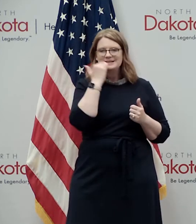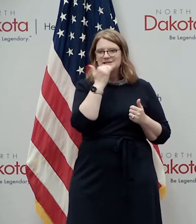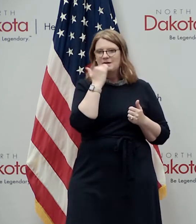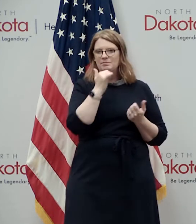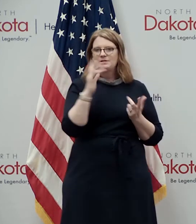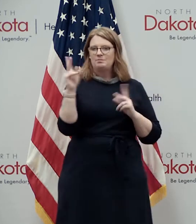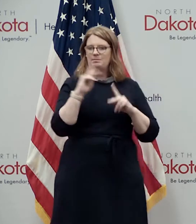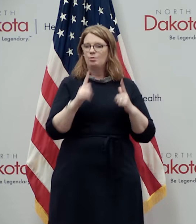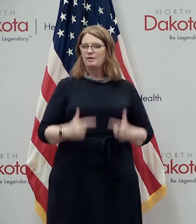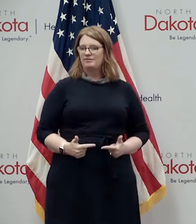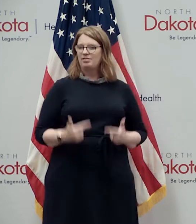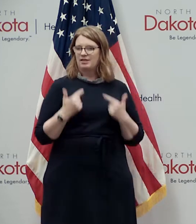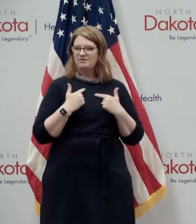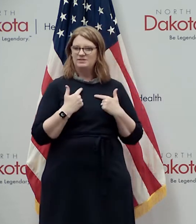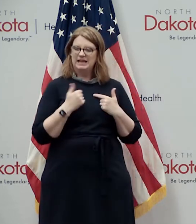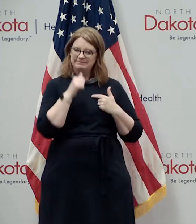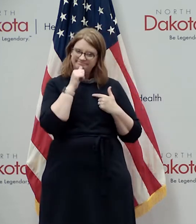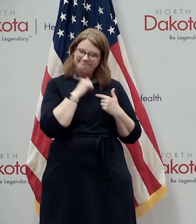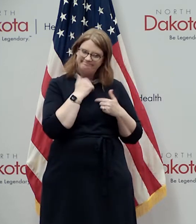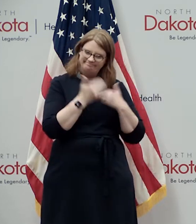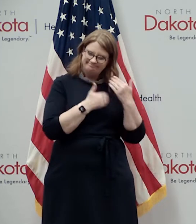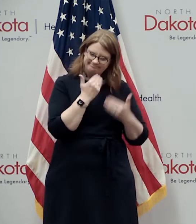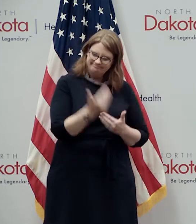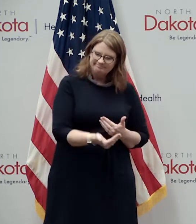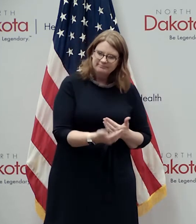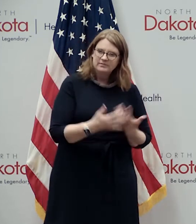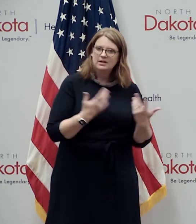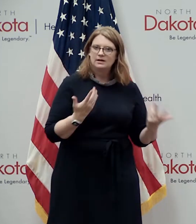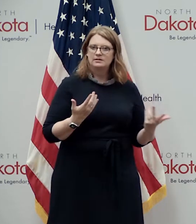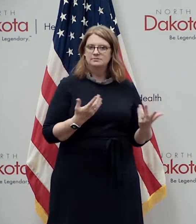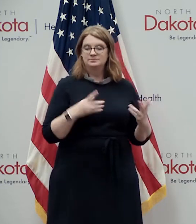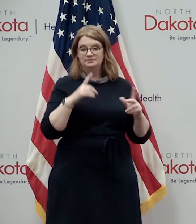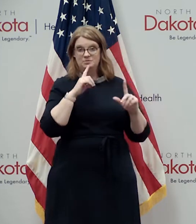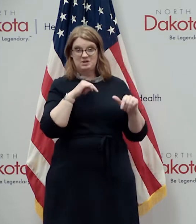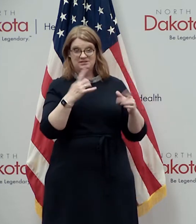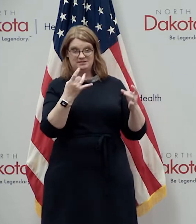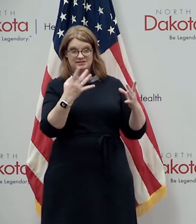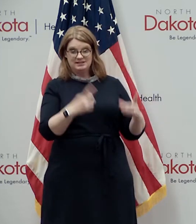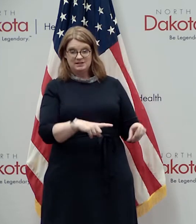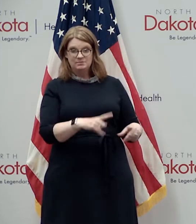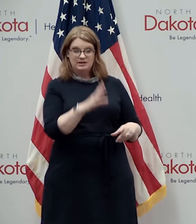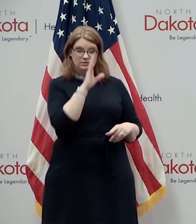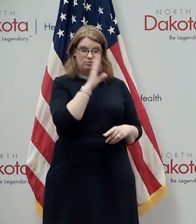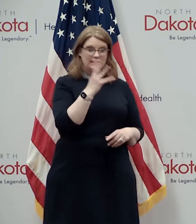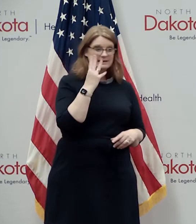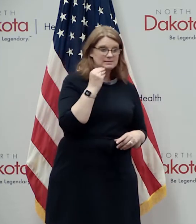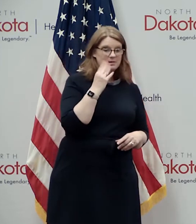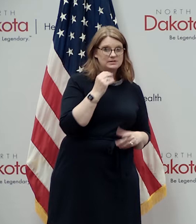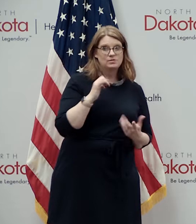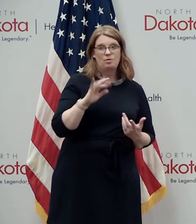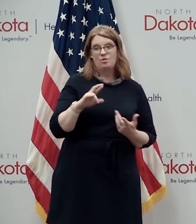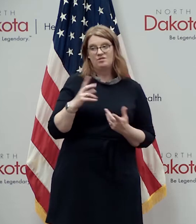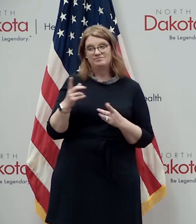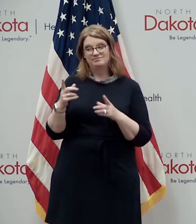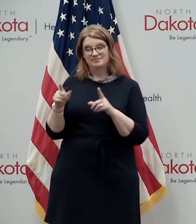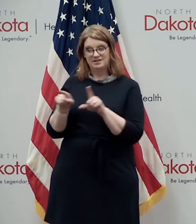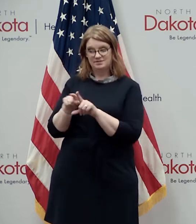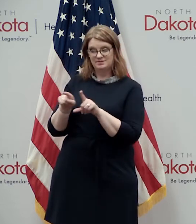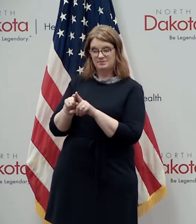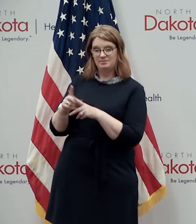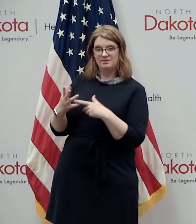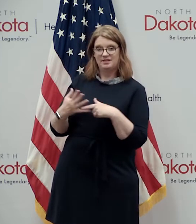may experience and reaction to disaster may occur not only in the people with direct experience but also those who are indirectly affected